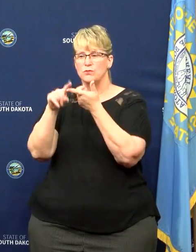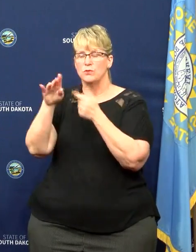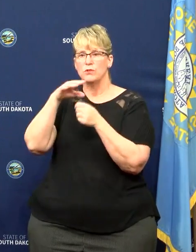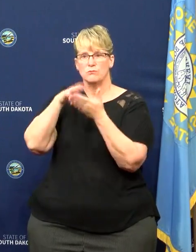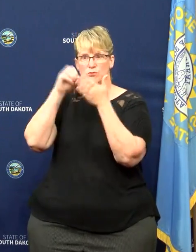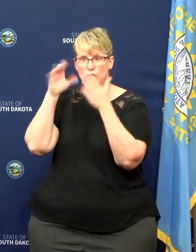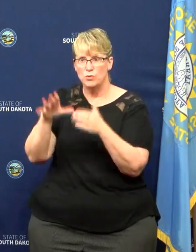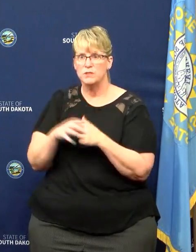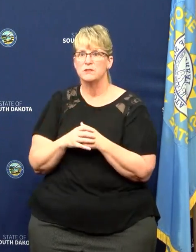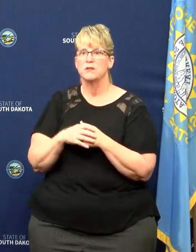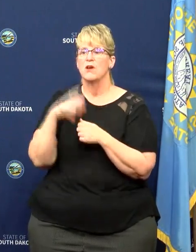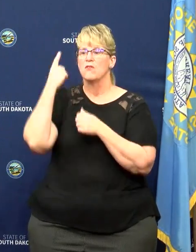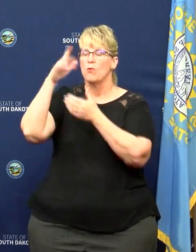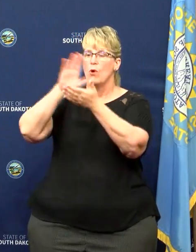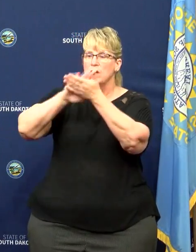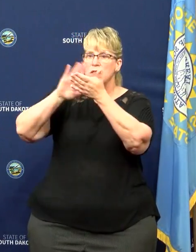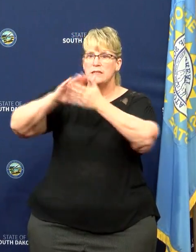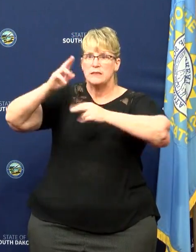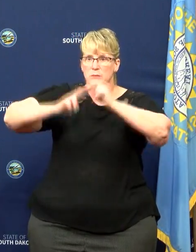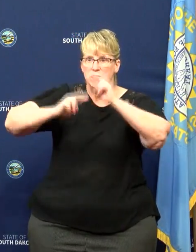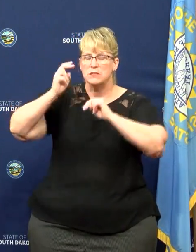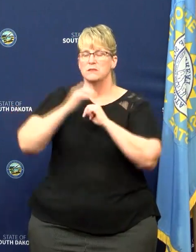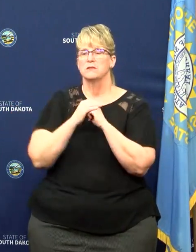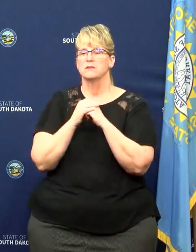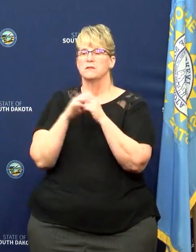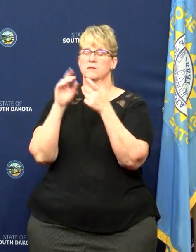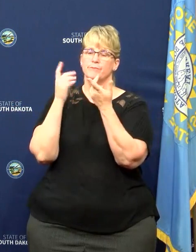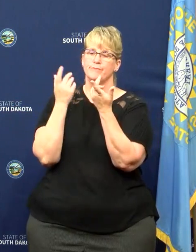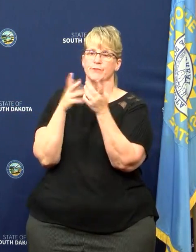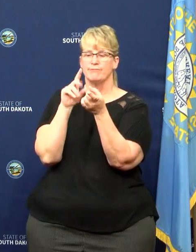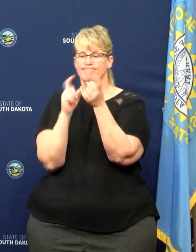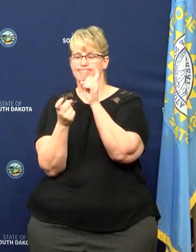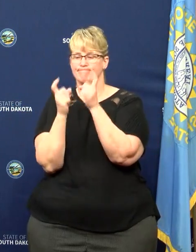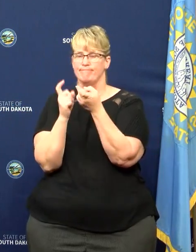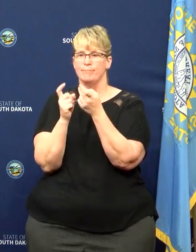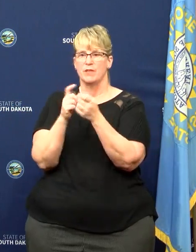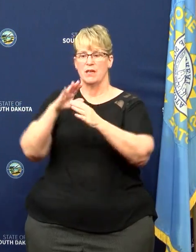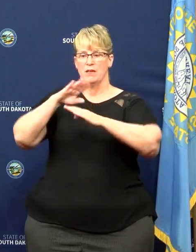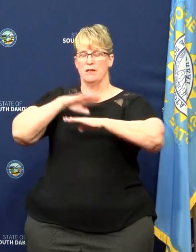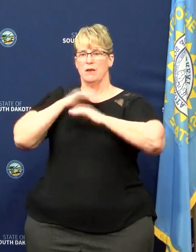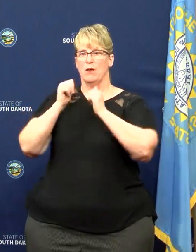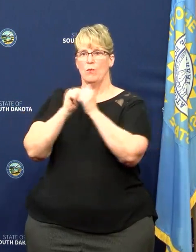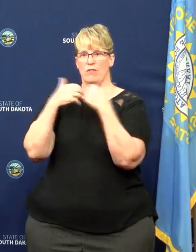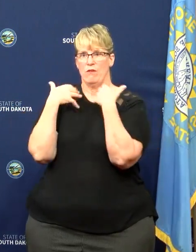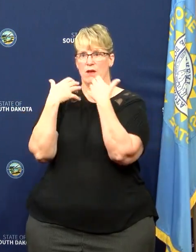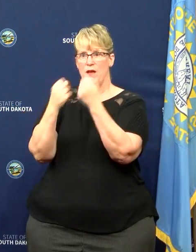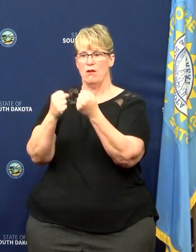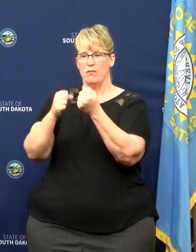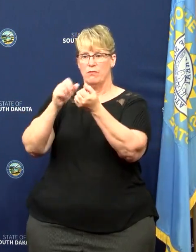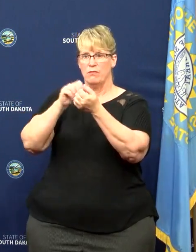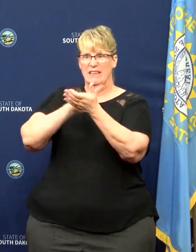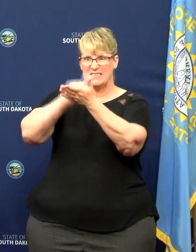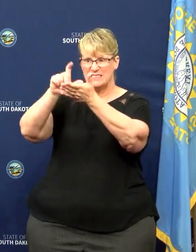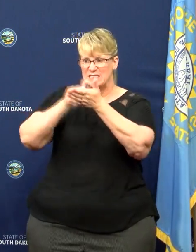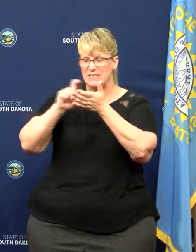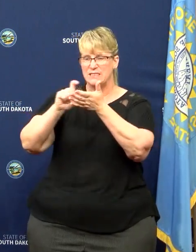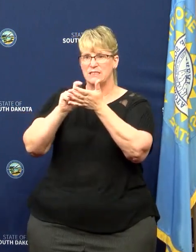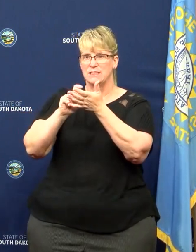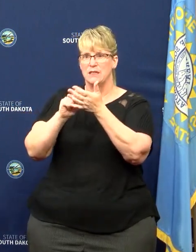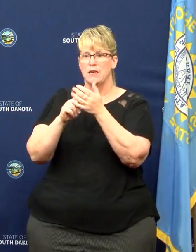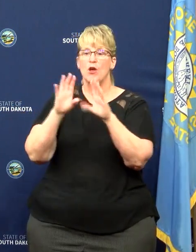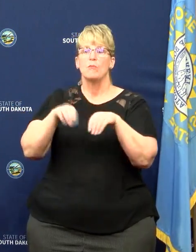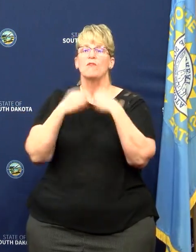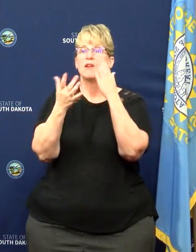students for cleaning their facilities, for adapting, to help meet their health and sanitation recommendations, providing